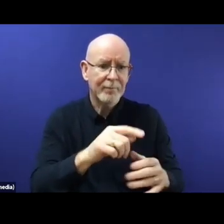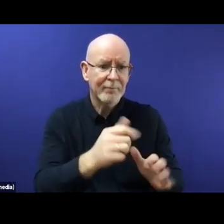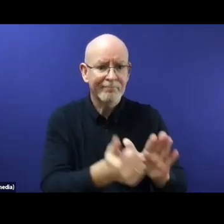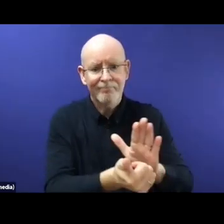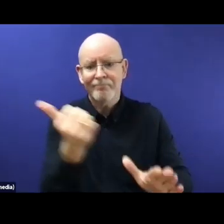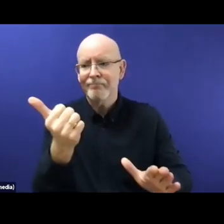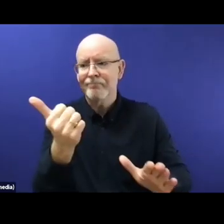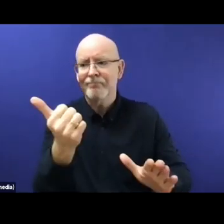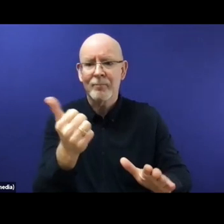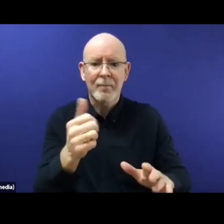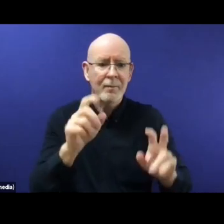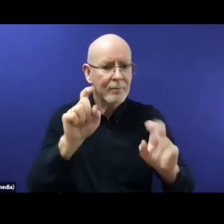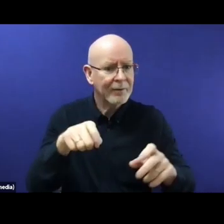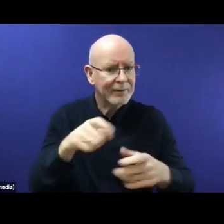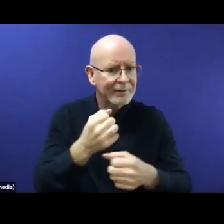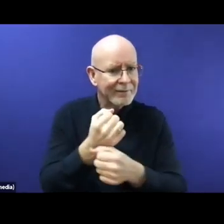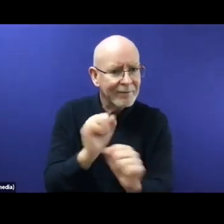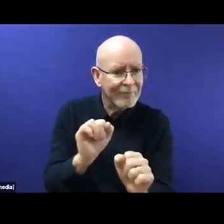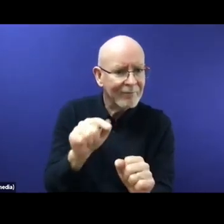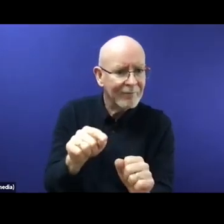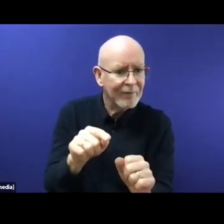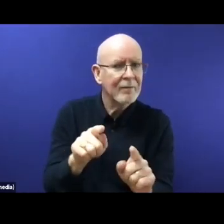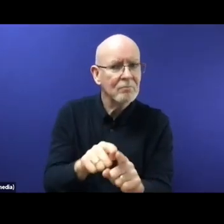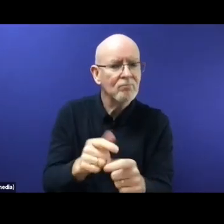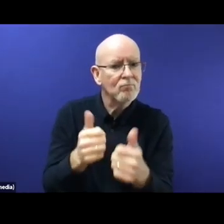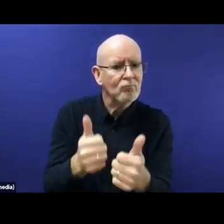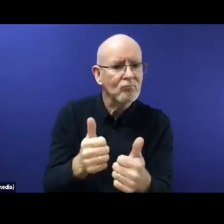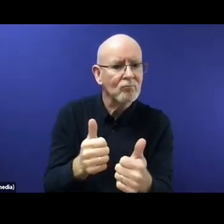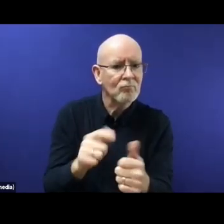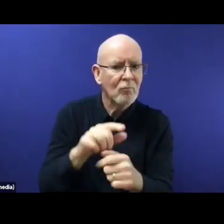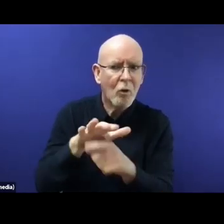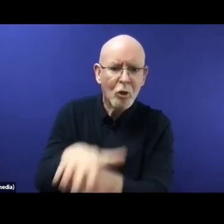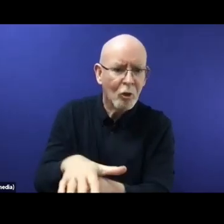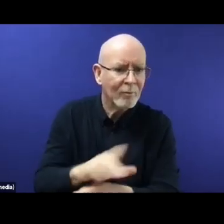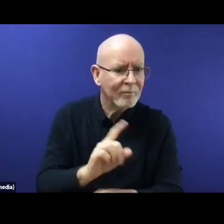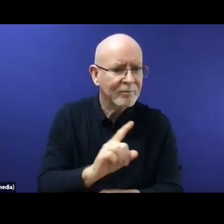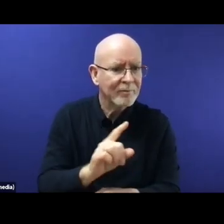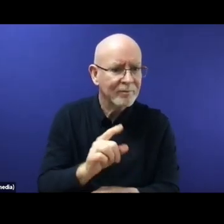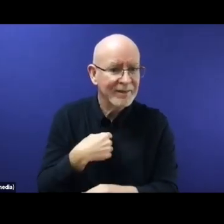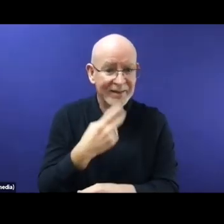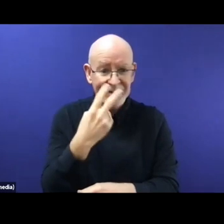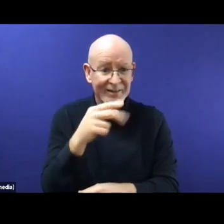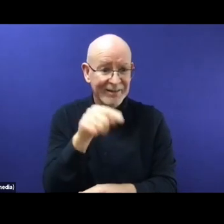in the new Pact. Because why I'm trying to take this specifically